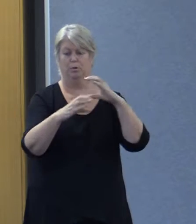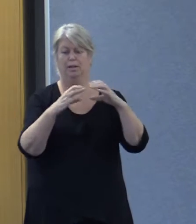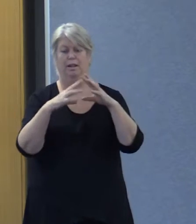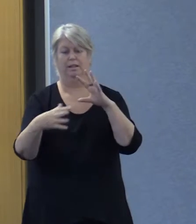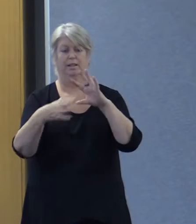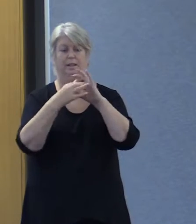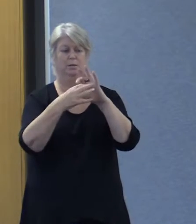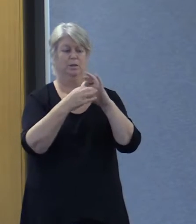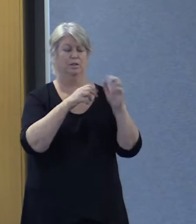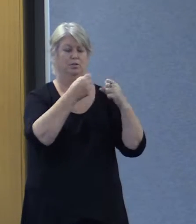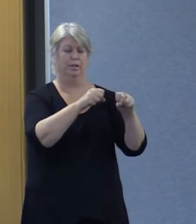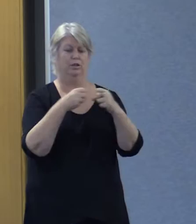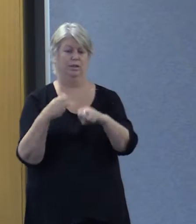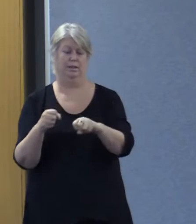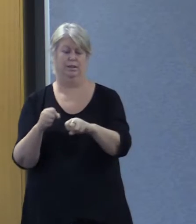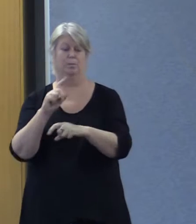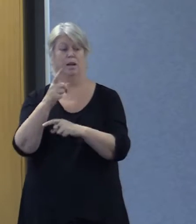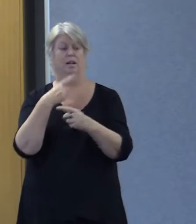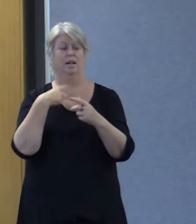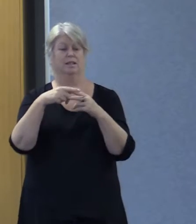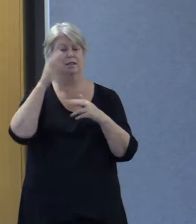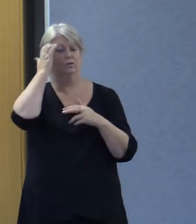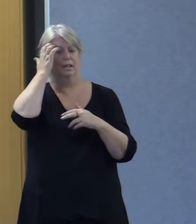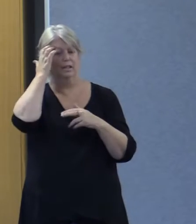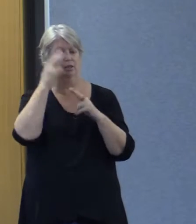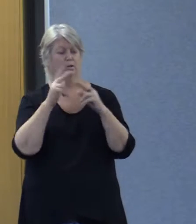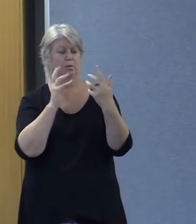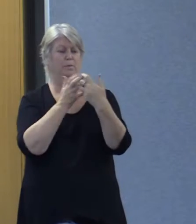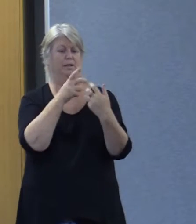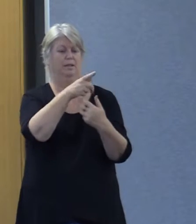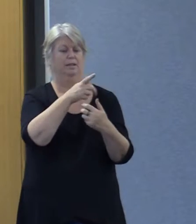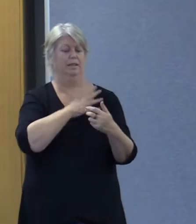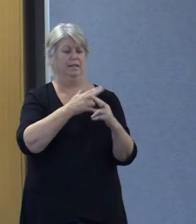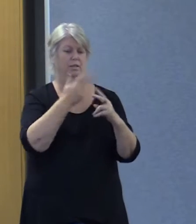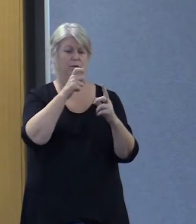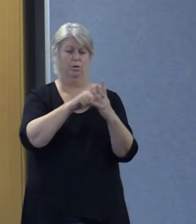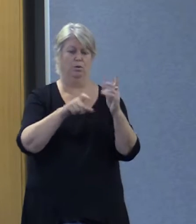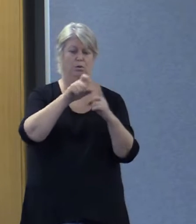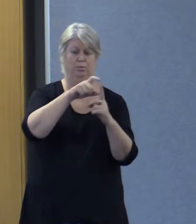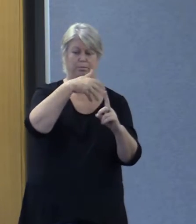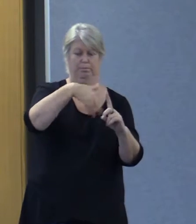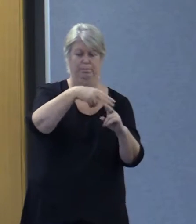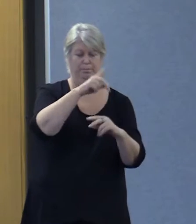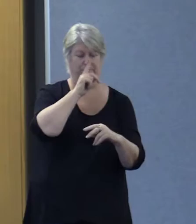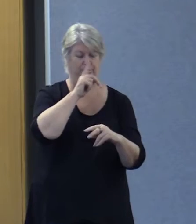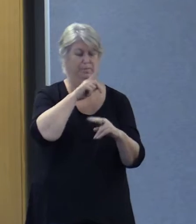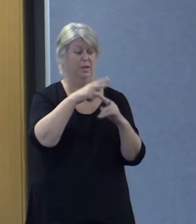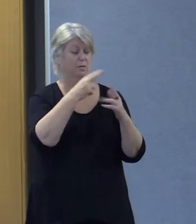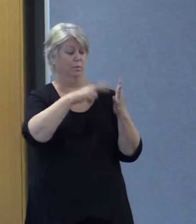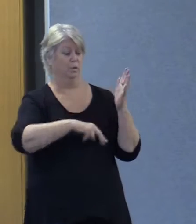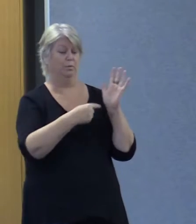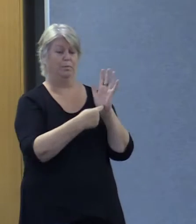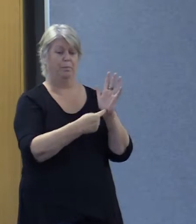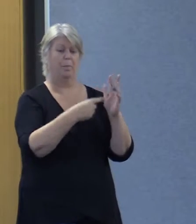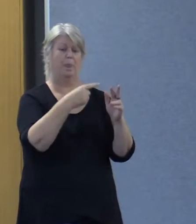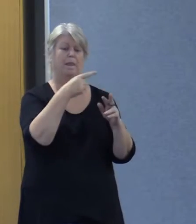engagement strategies that so far are struggling to meet the needs of cold communities. So the report speaks to the underlying